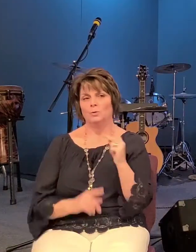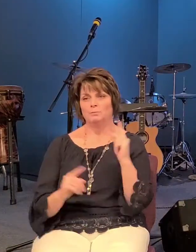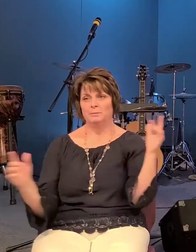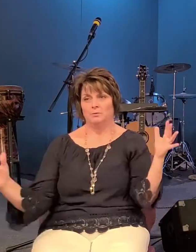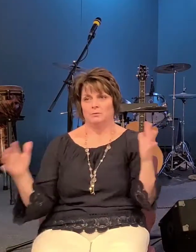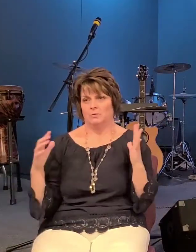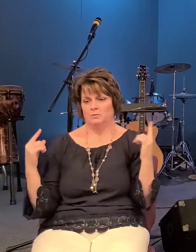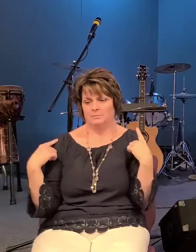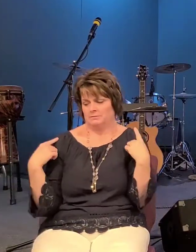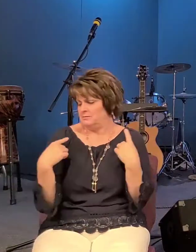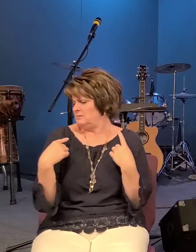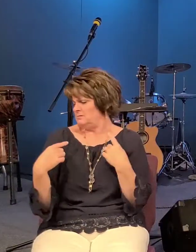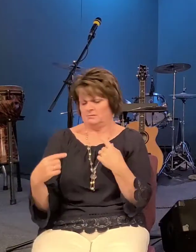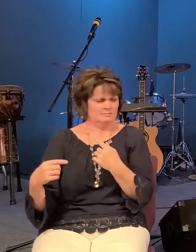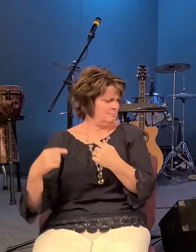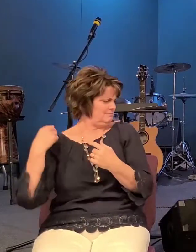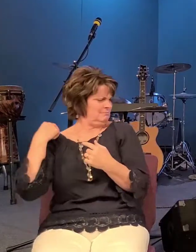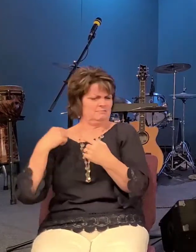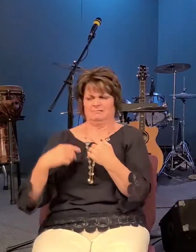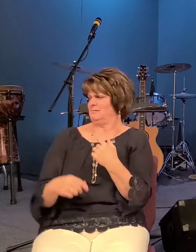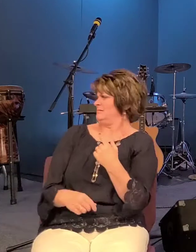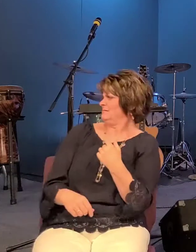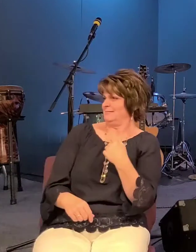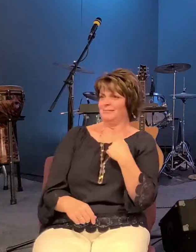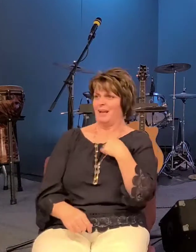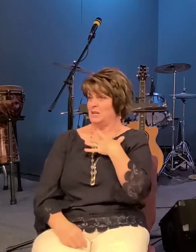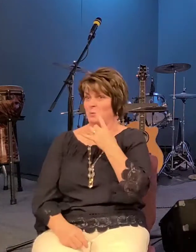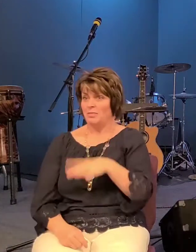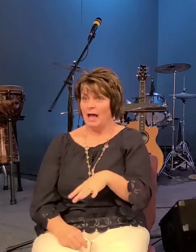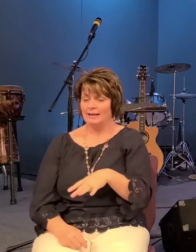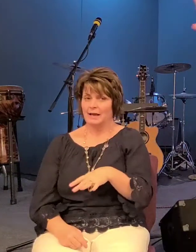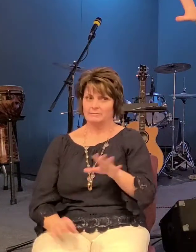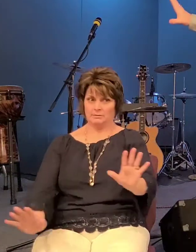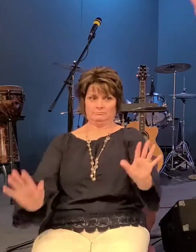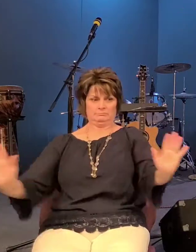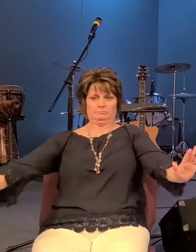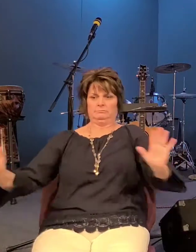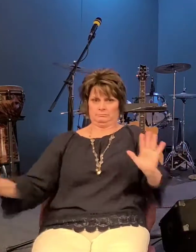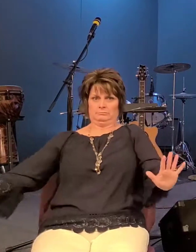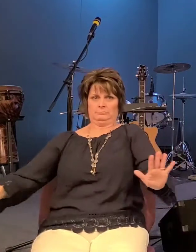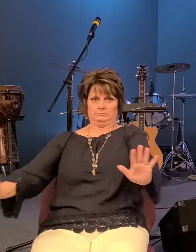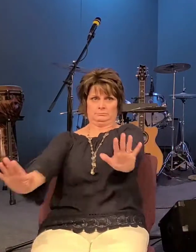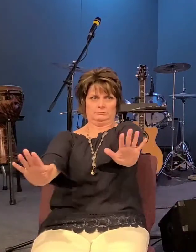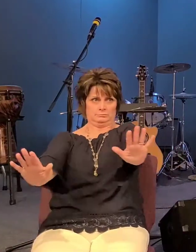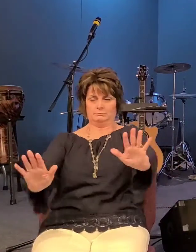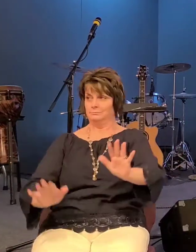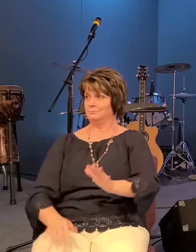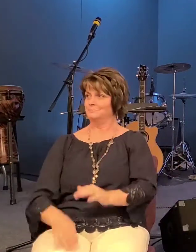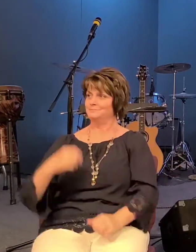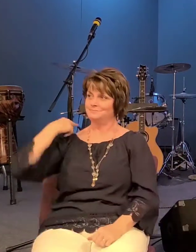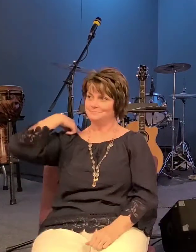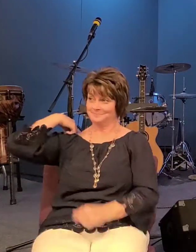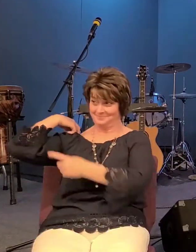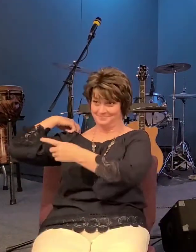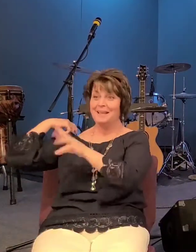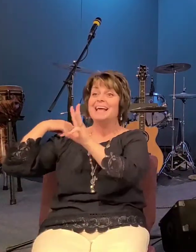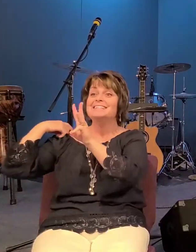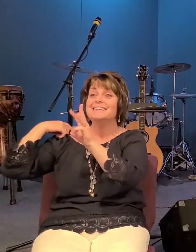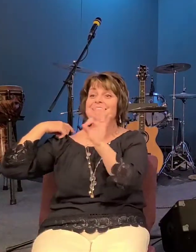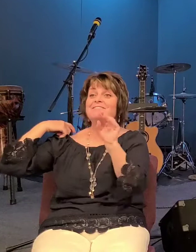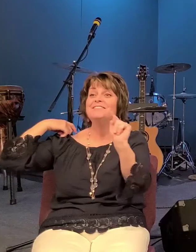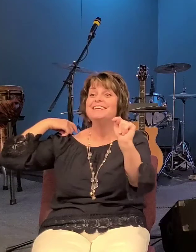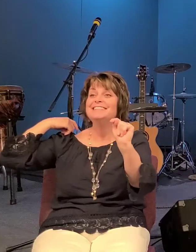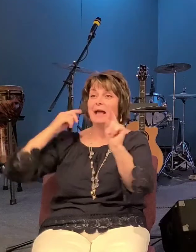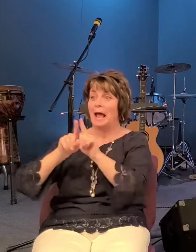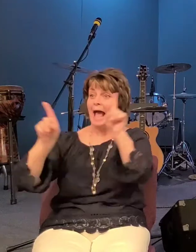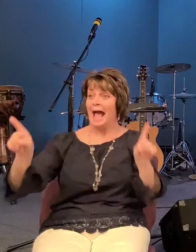i i i i i start getting claustrophobic like you know give me space yeah and